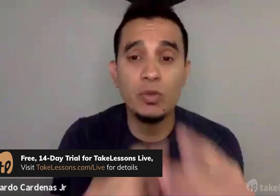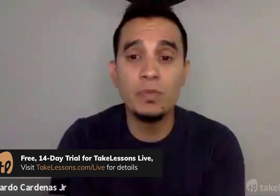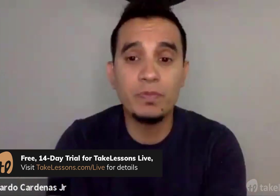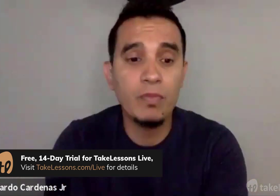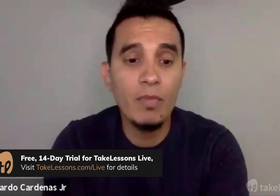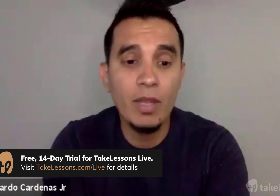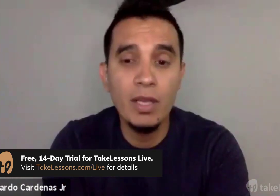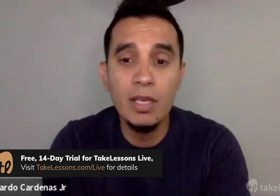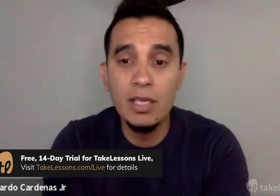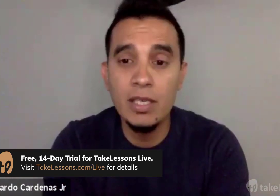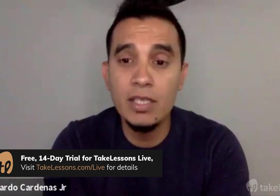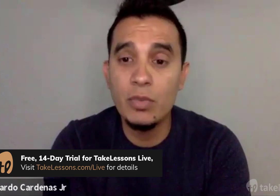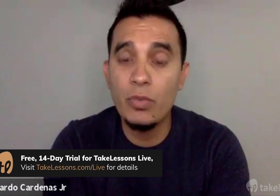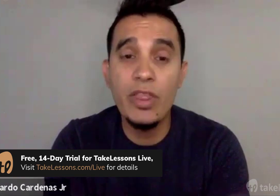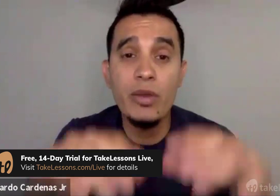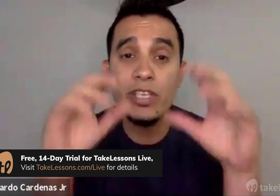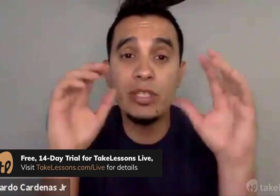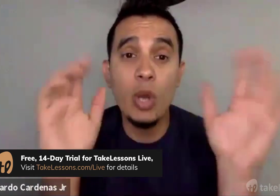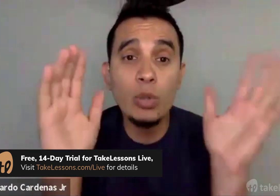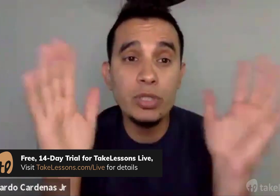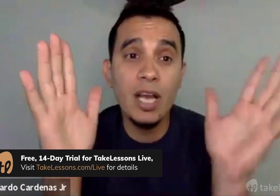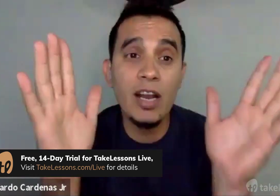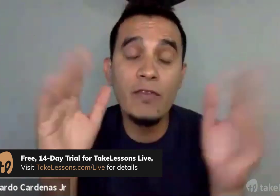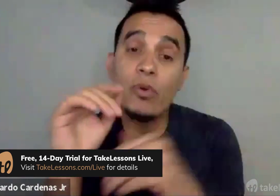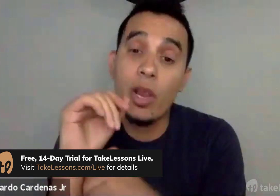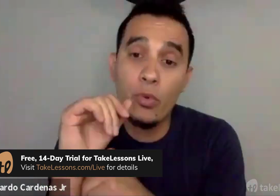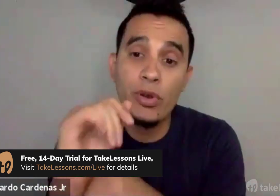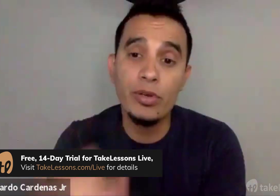is when there is no sign for your word.